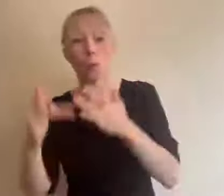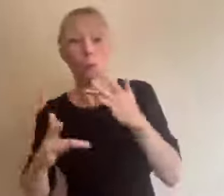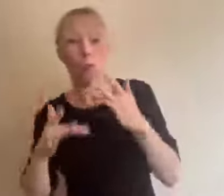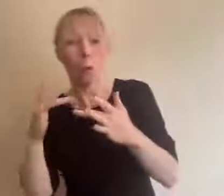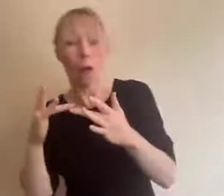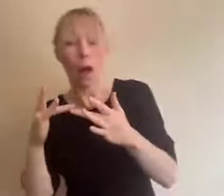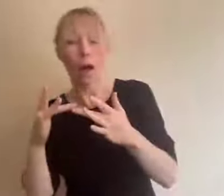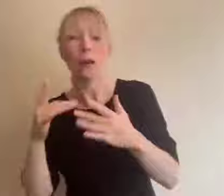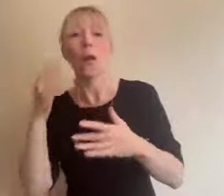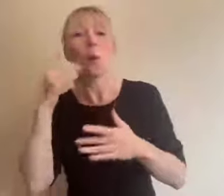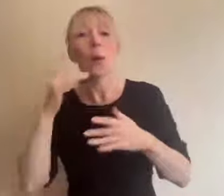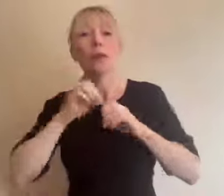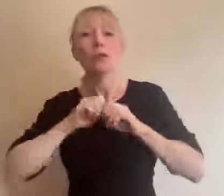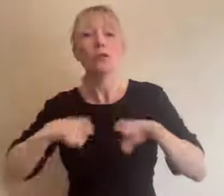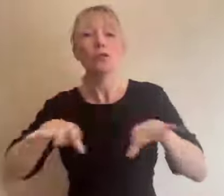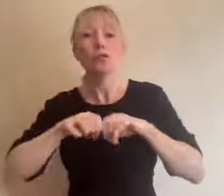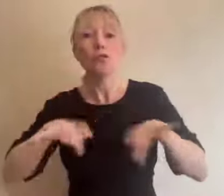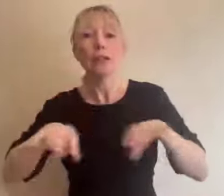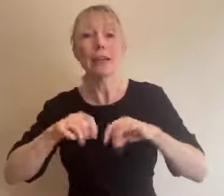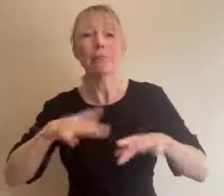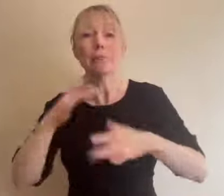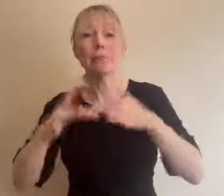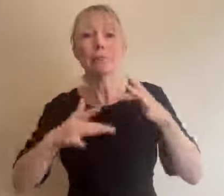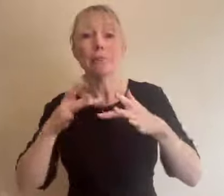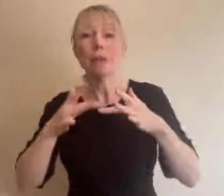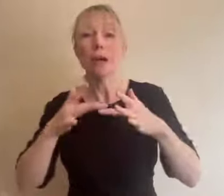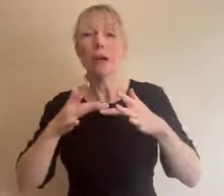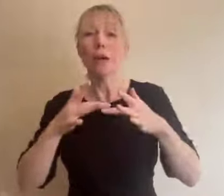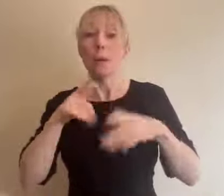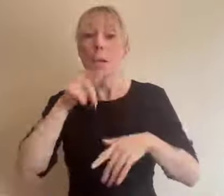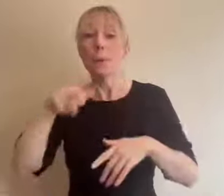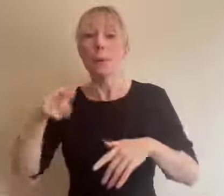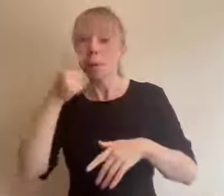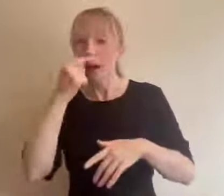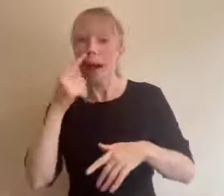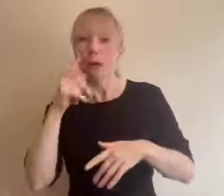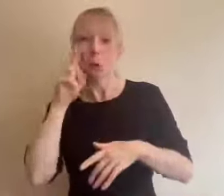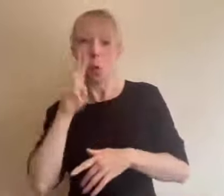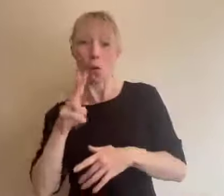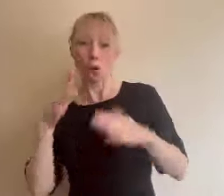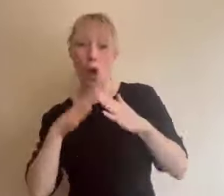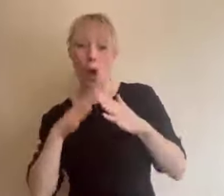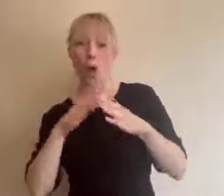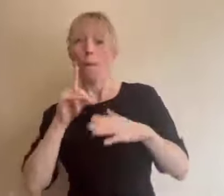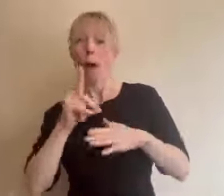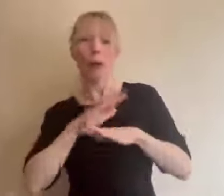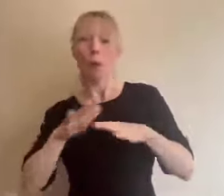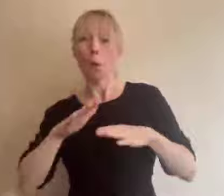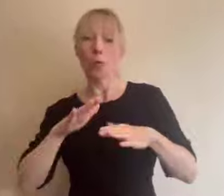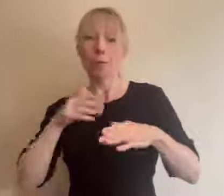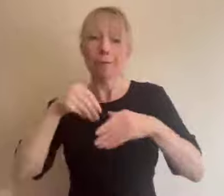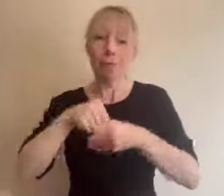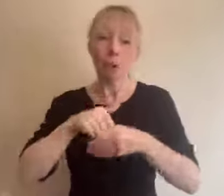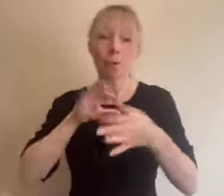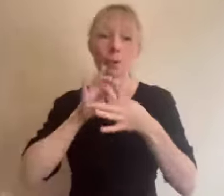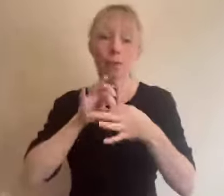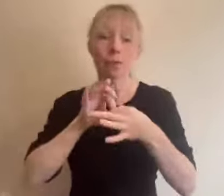are showing it to people at home who can watch it but not participate a hybrid event allows digital audiences and speakers the